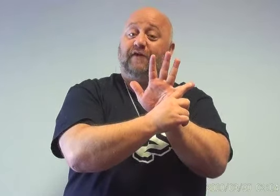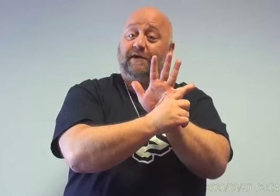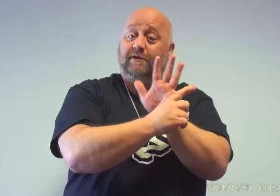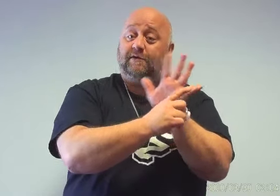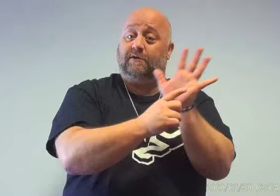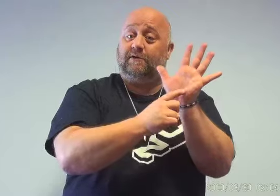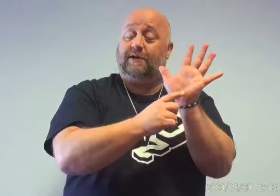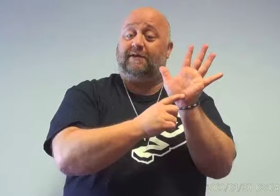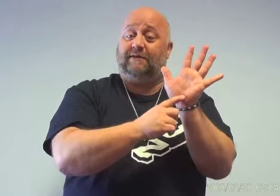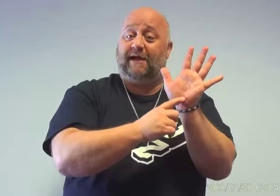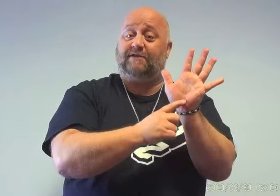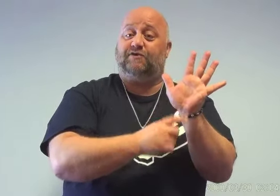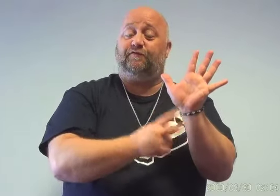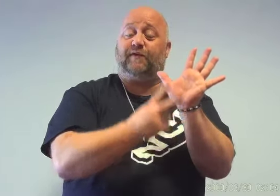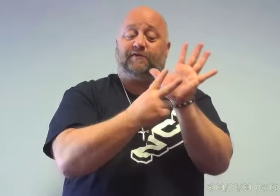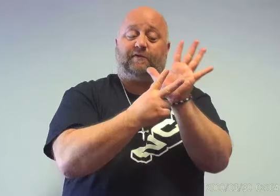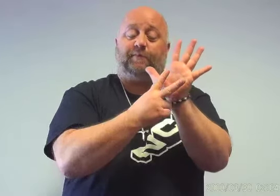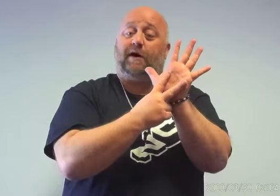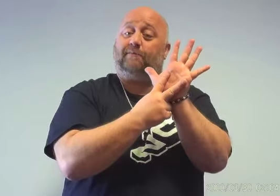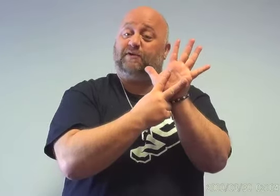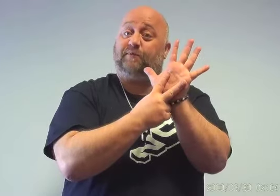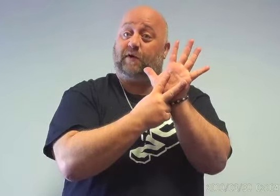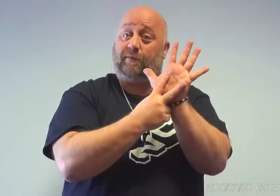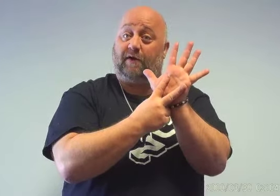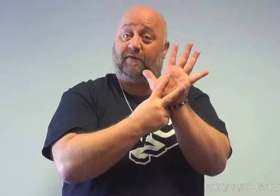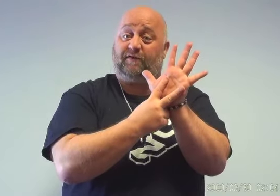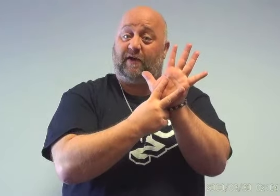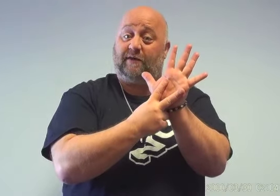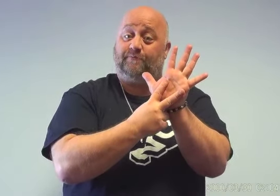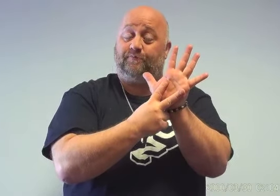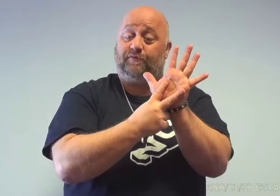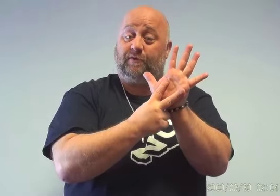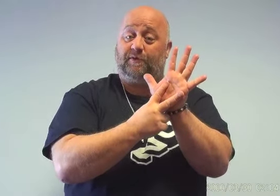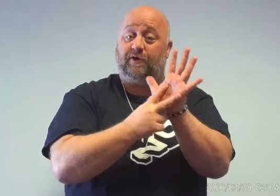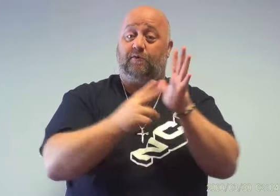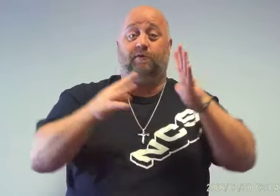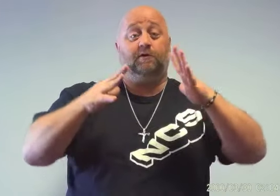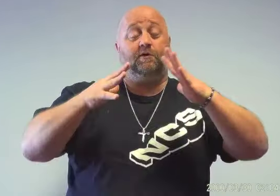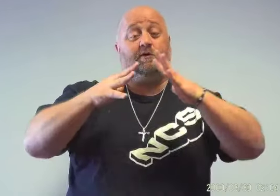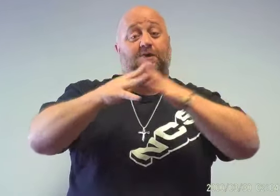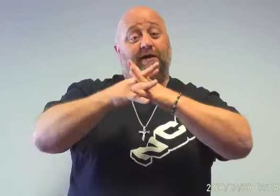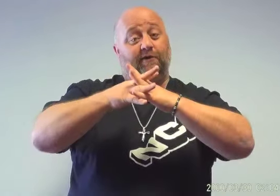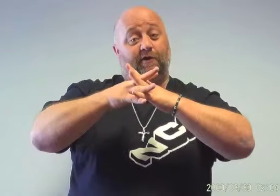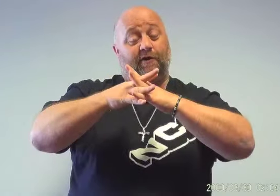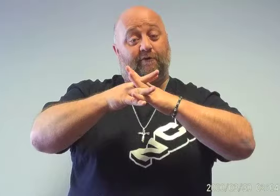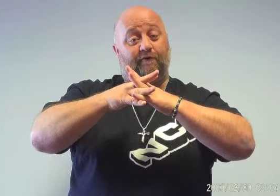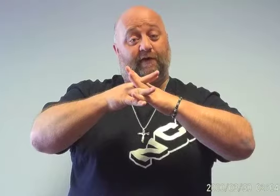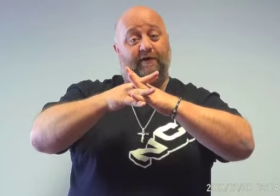V, like the end, two fingers on the palm but spread apart this time. W, interlocking our fingers.